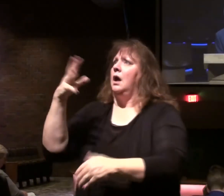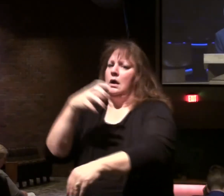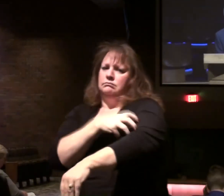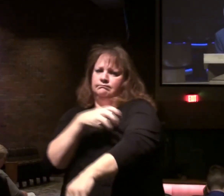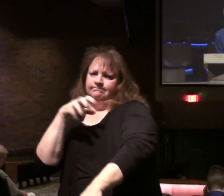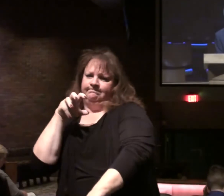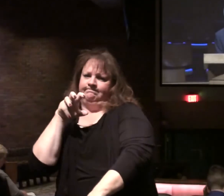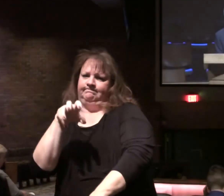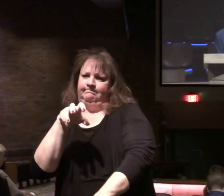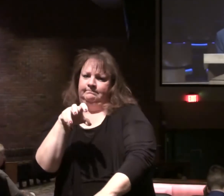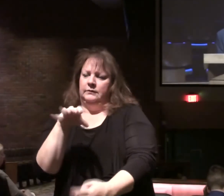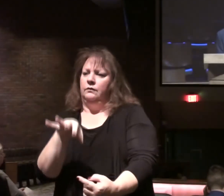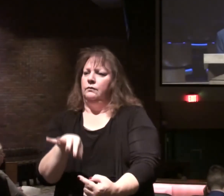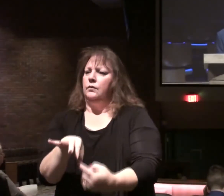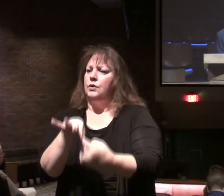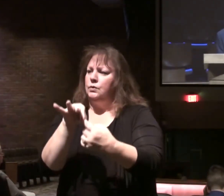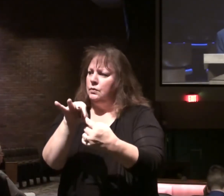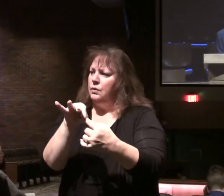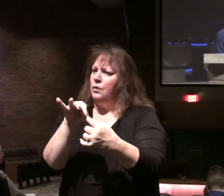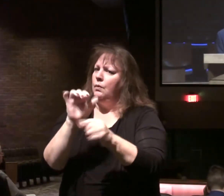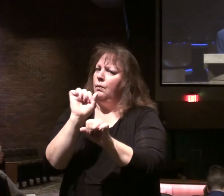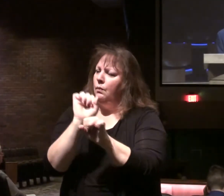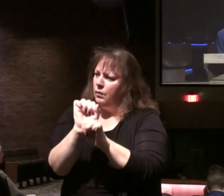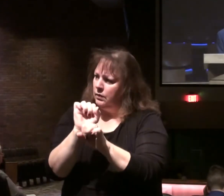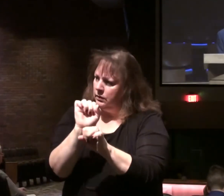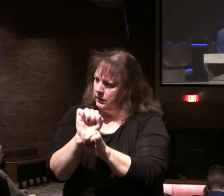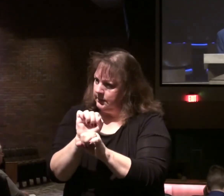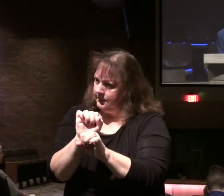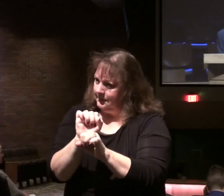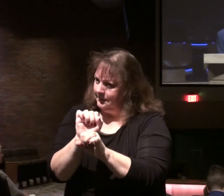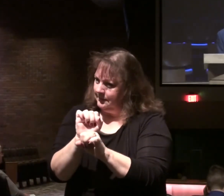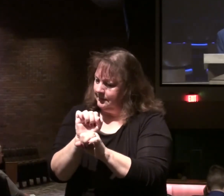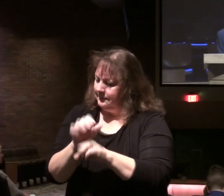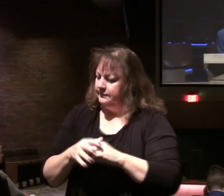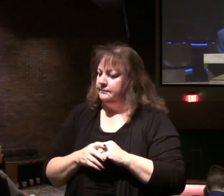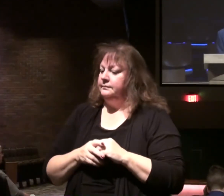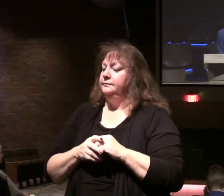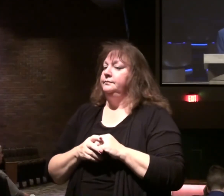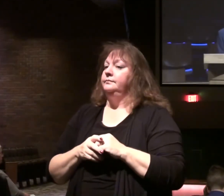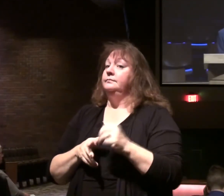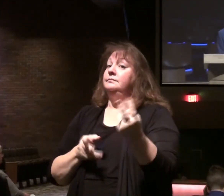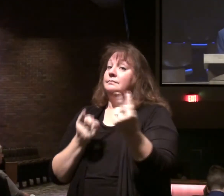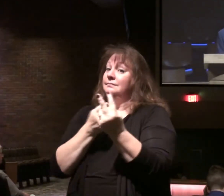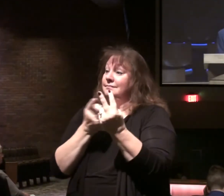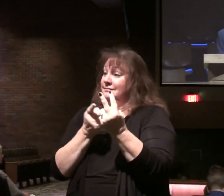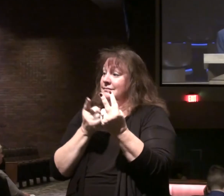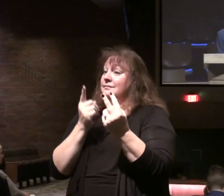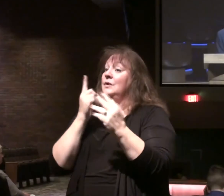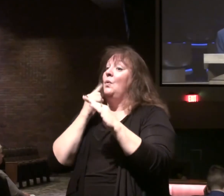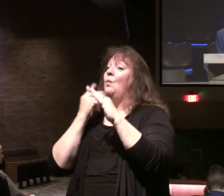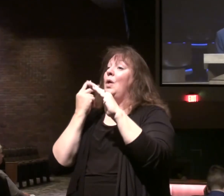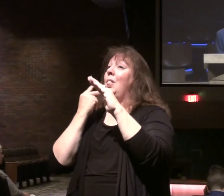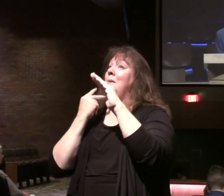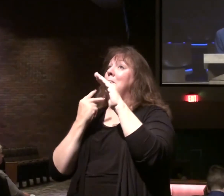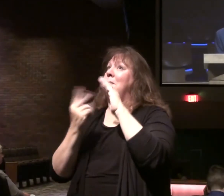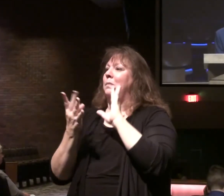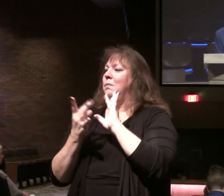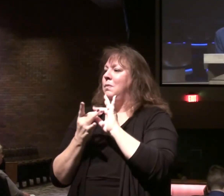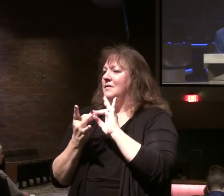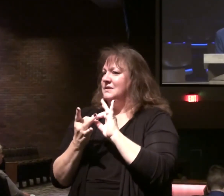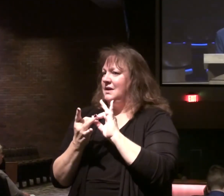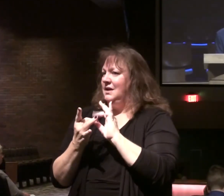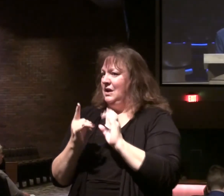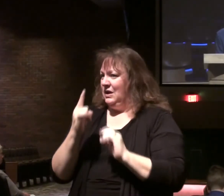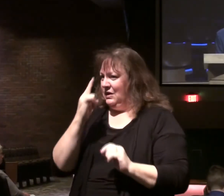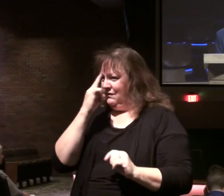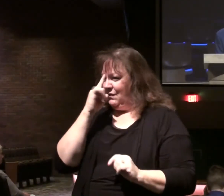God for a special and unique ministry. They will prophesy for